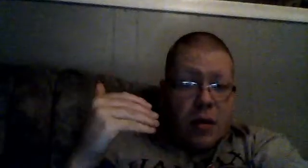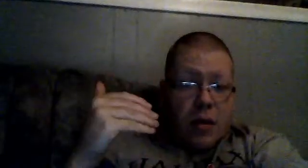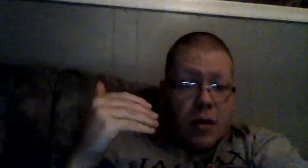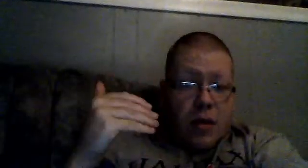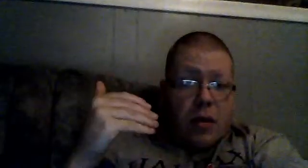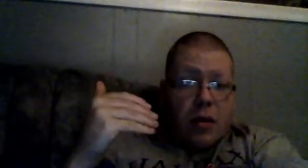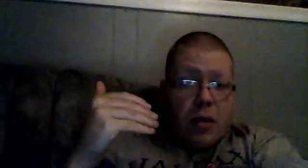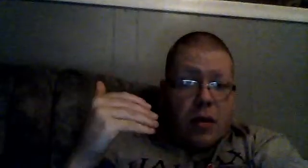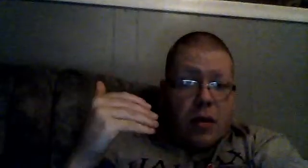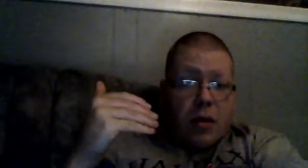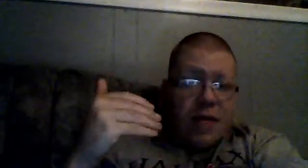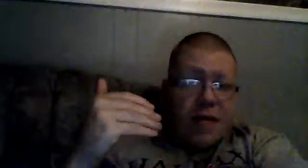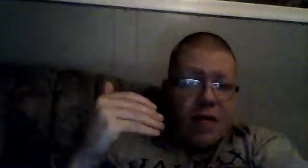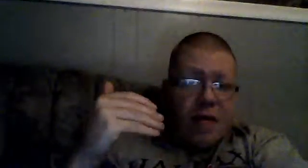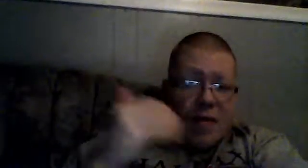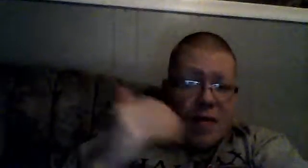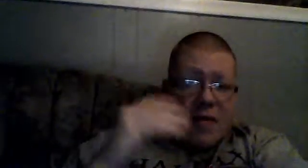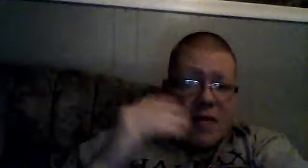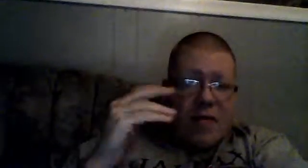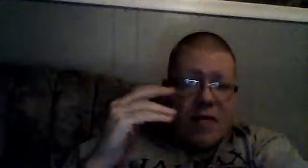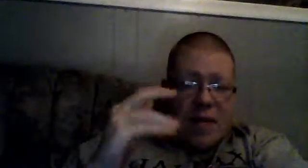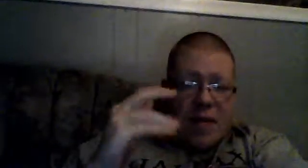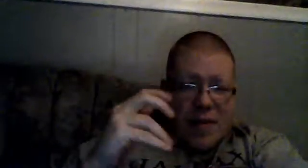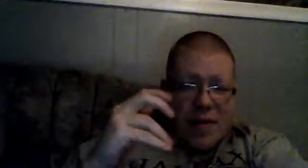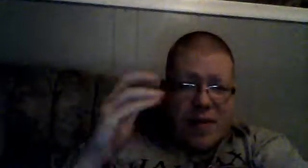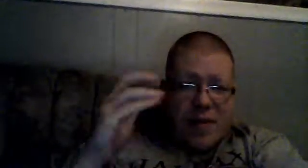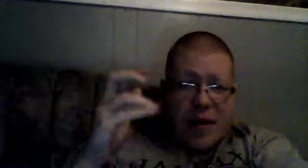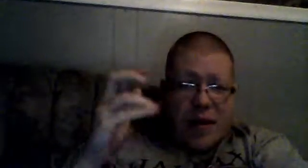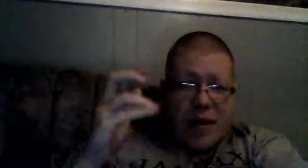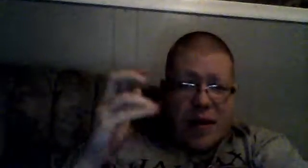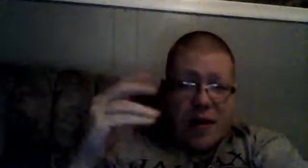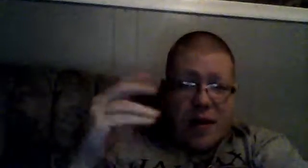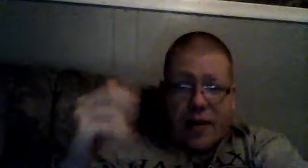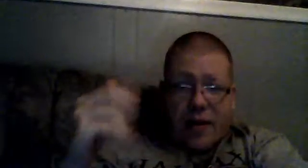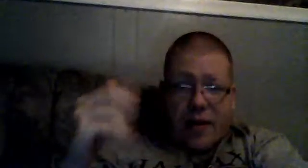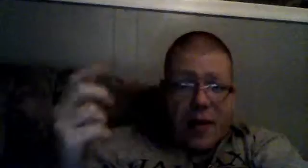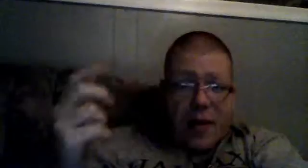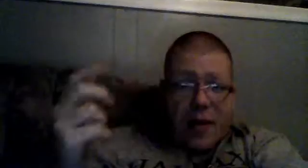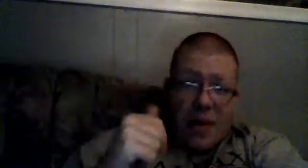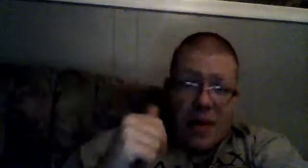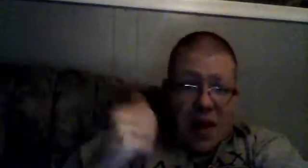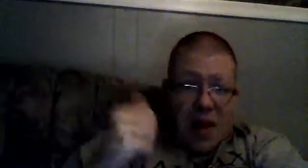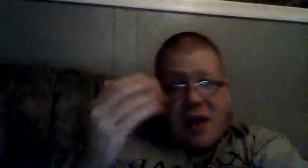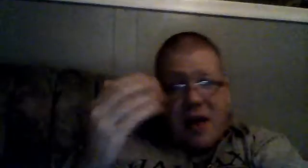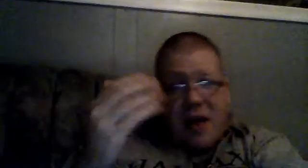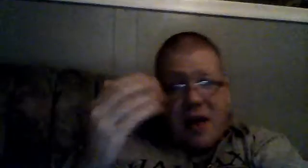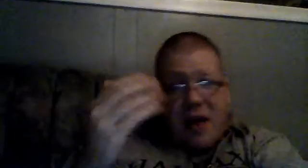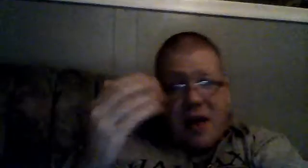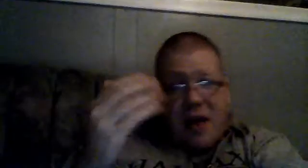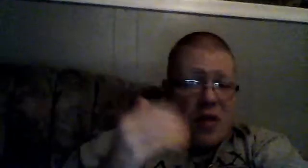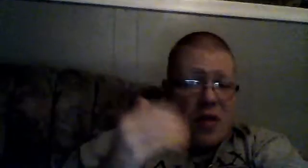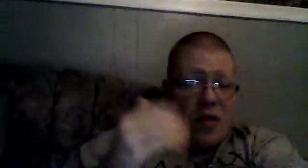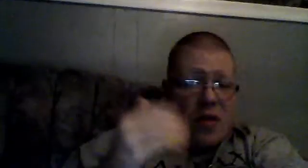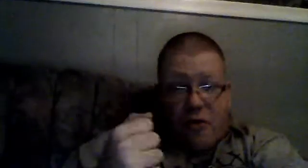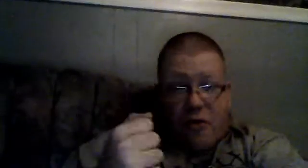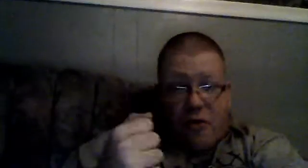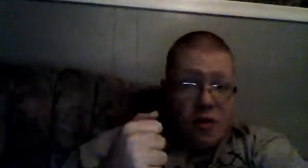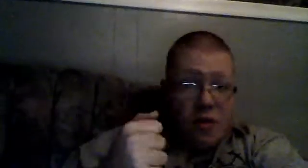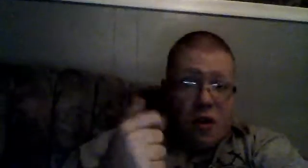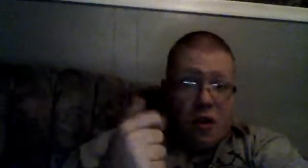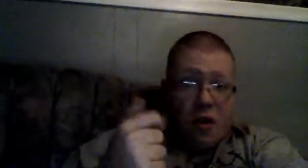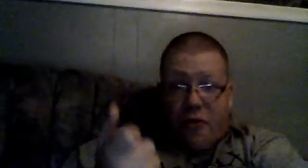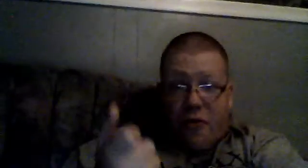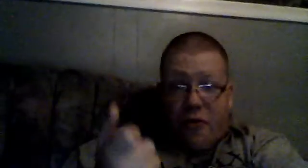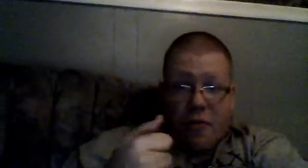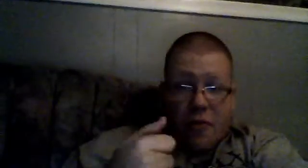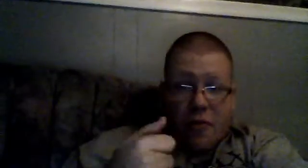non, Survivor, celebrities, you see, that, come back, came back every year, like, Richard, Johnny Fairplay,